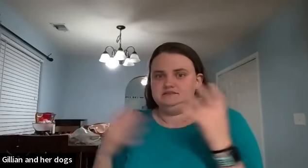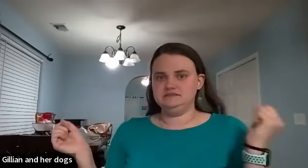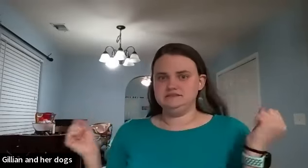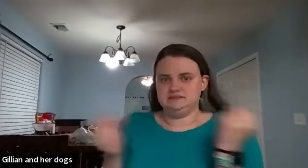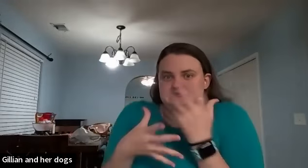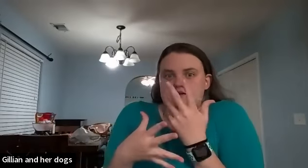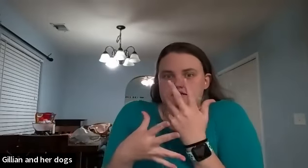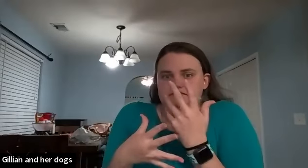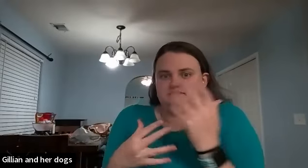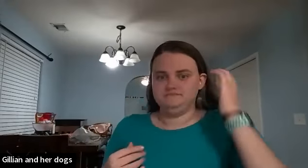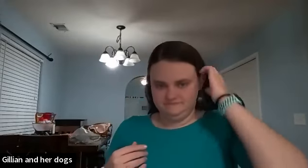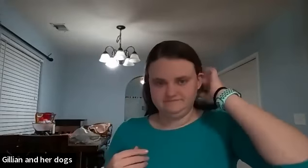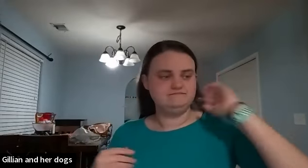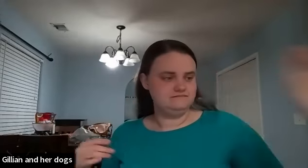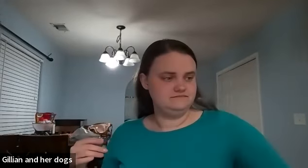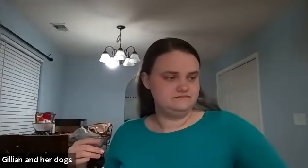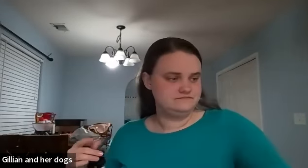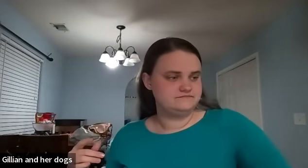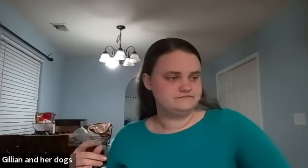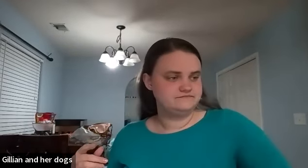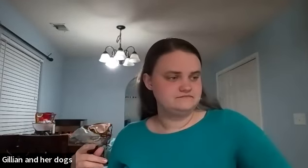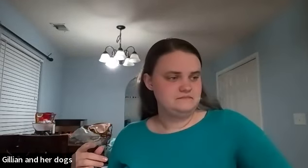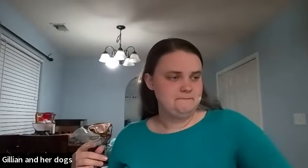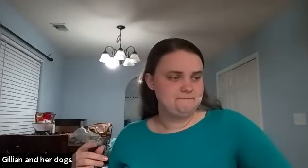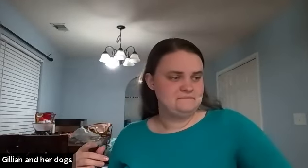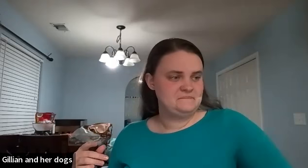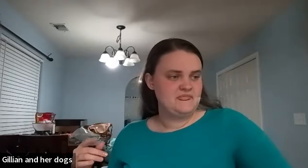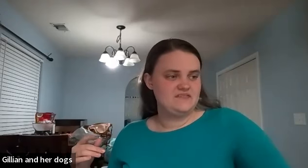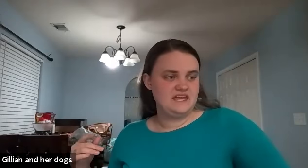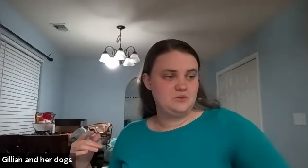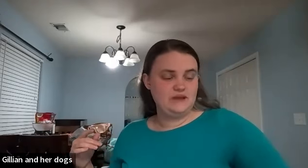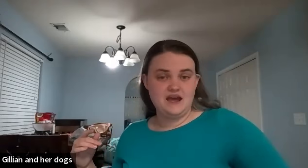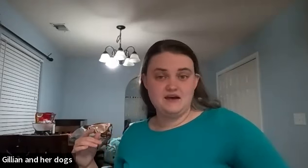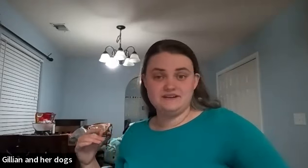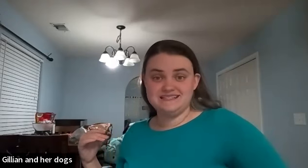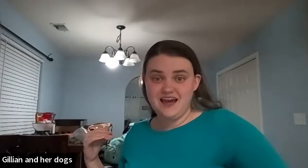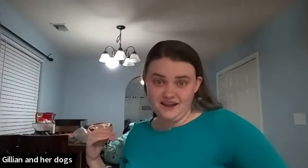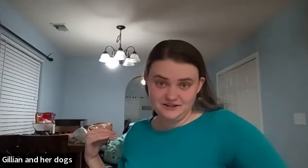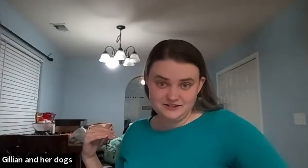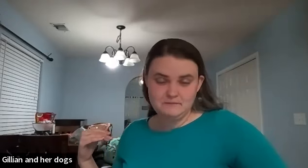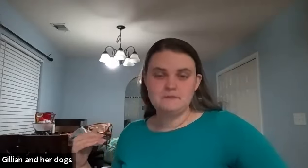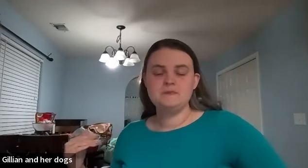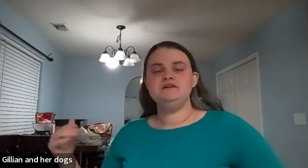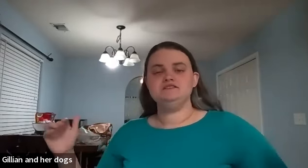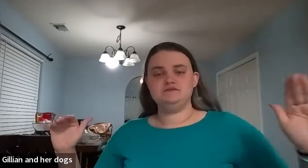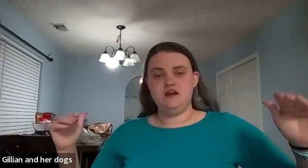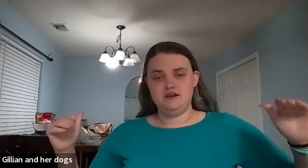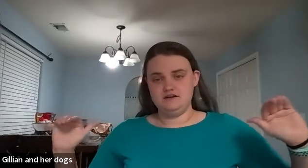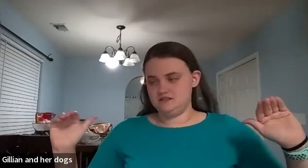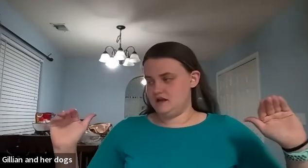scared mm-hmm then we have tired so tired is going